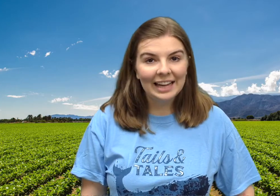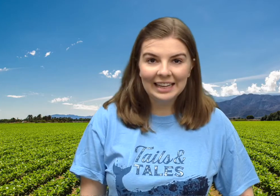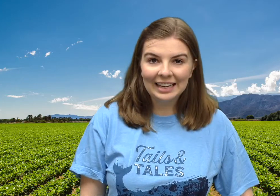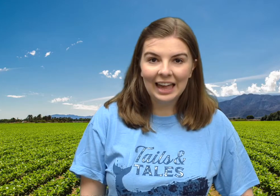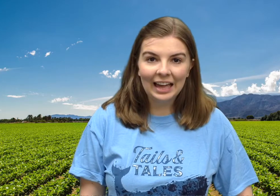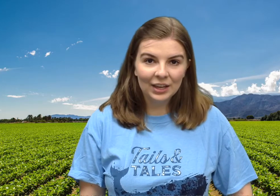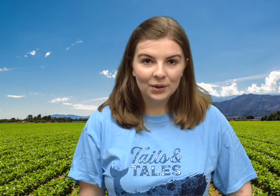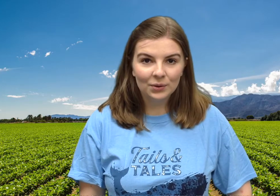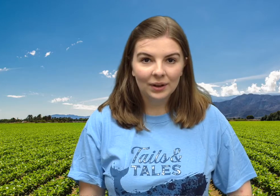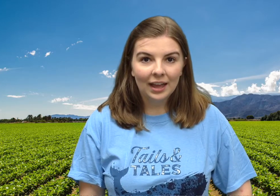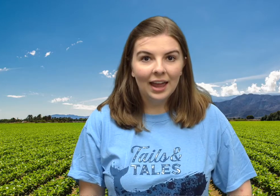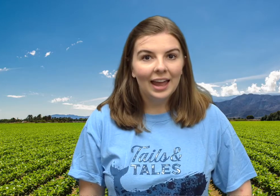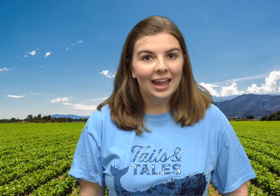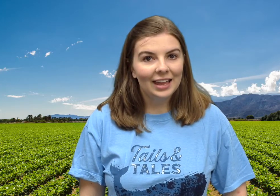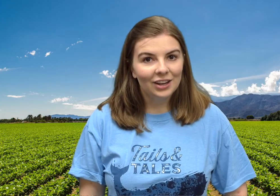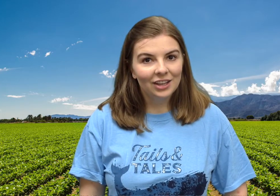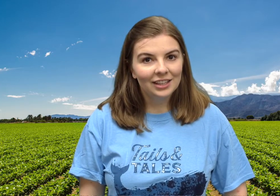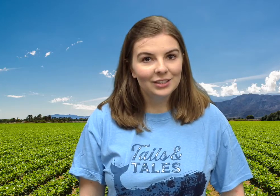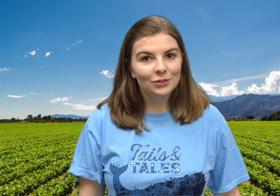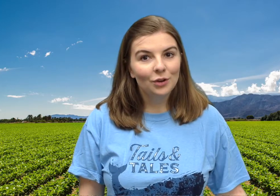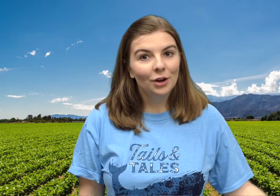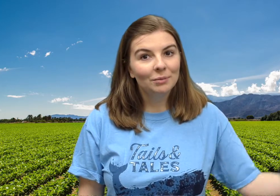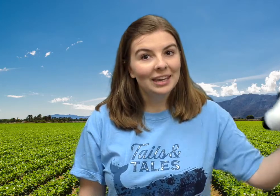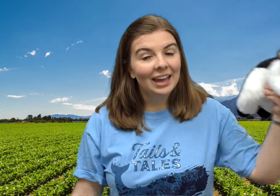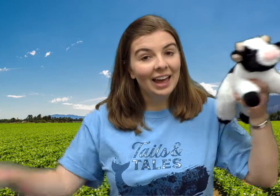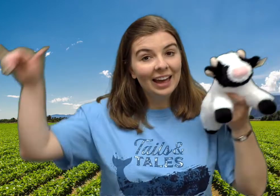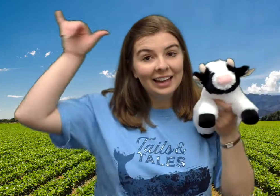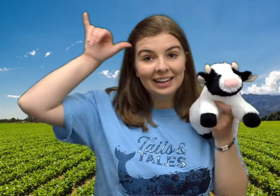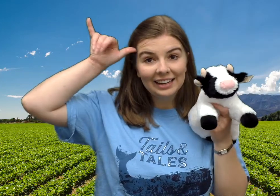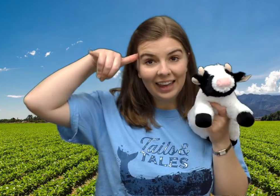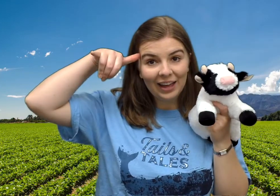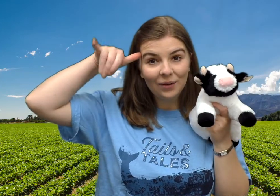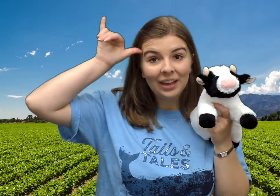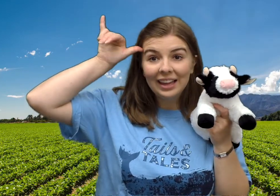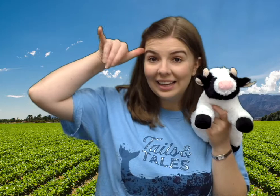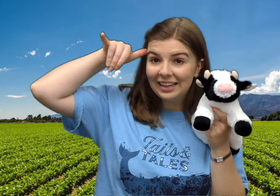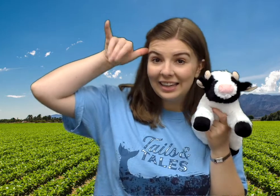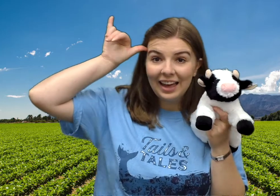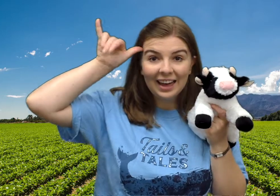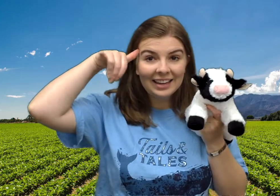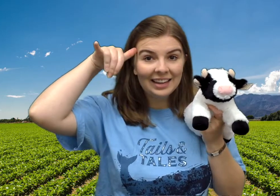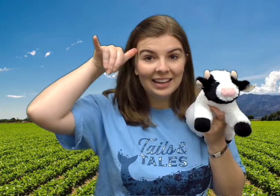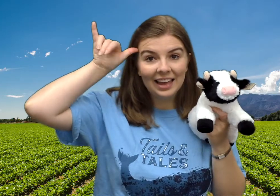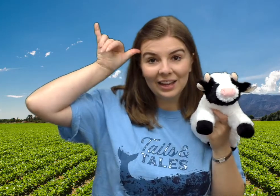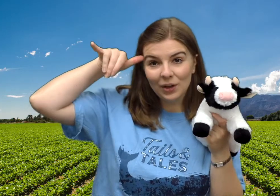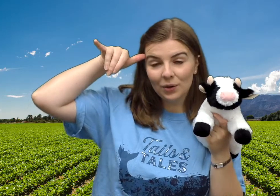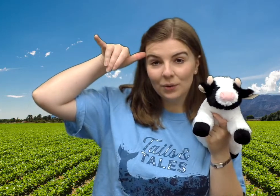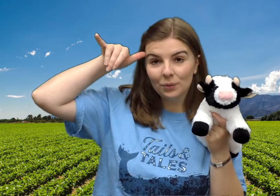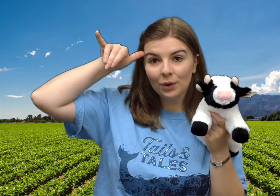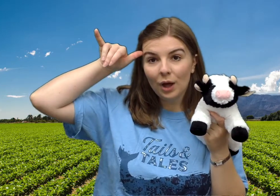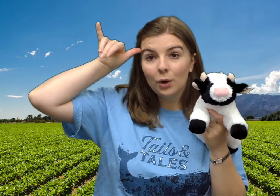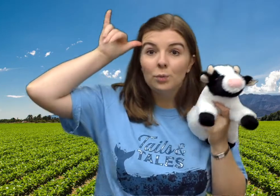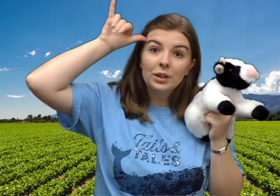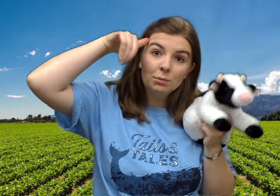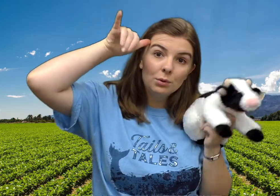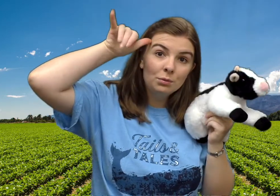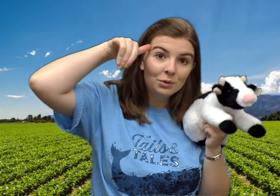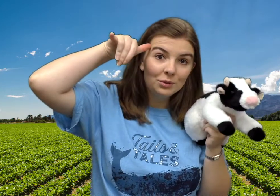-E-I-O and on this farm he had a cow, E-I-E-I-O with a moo moo